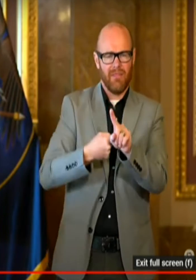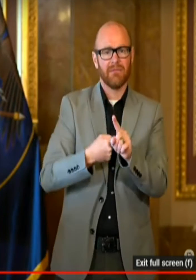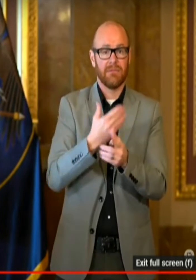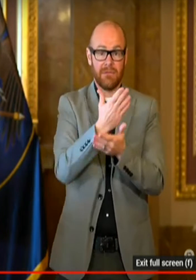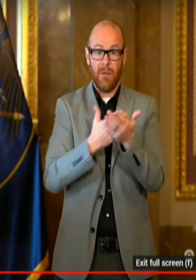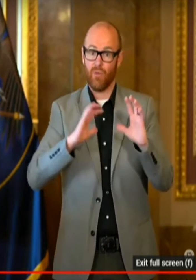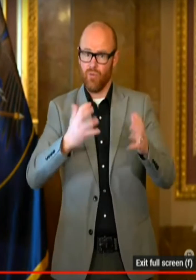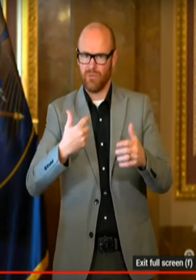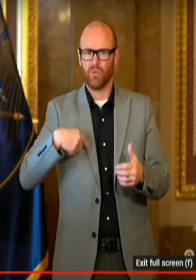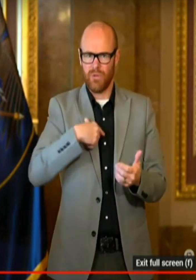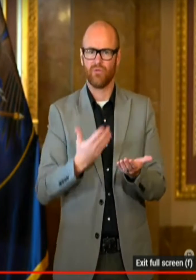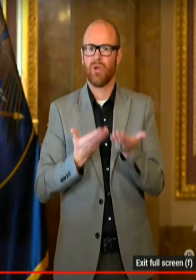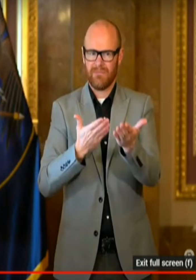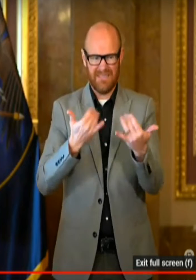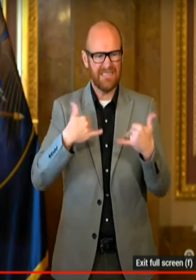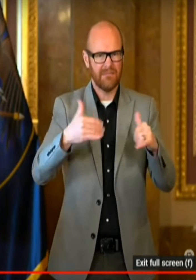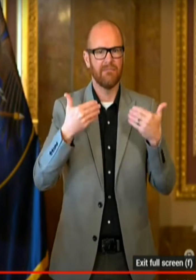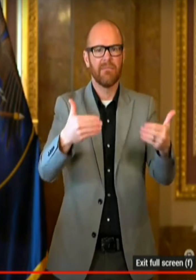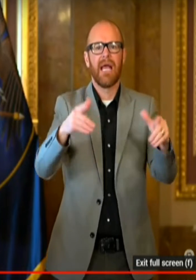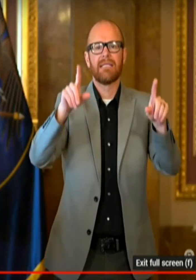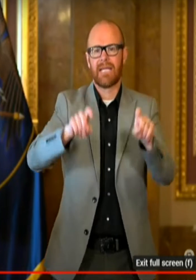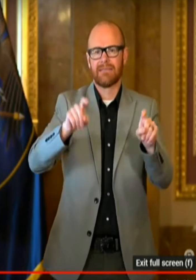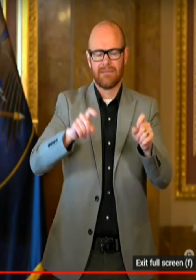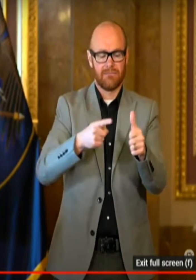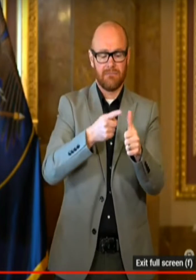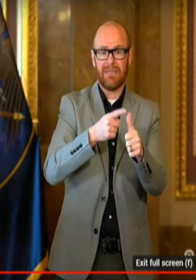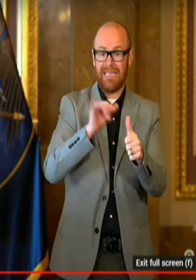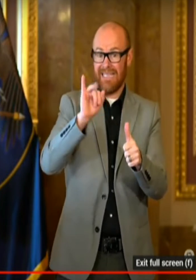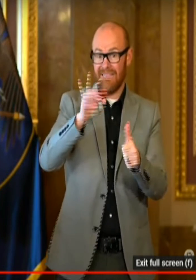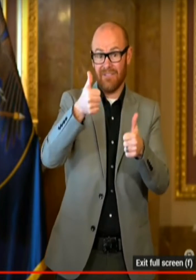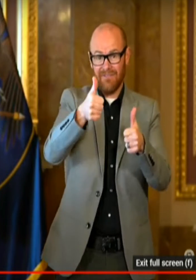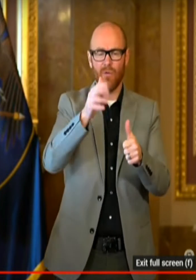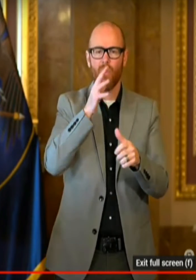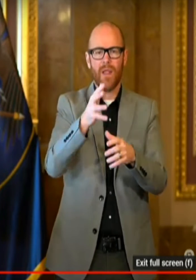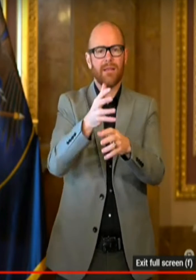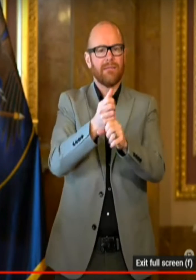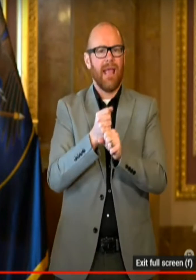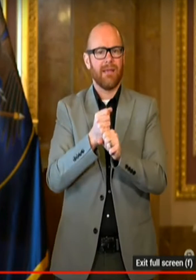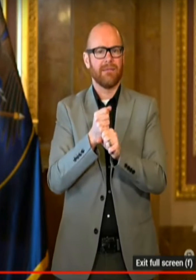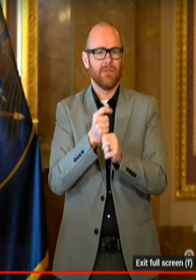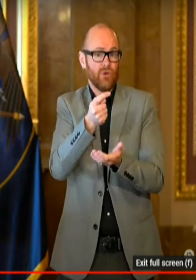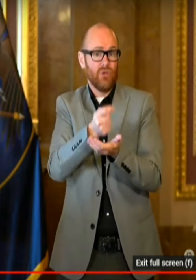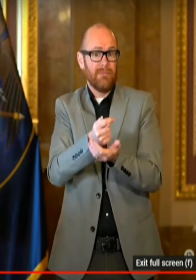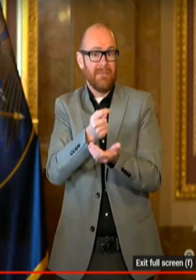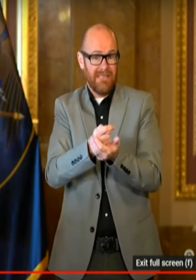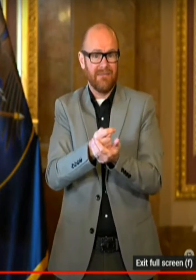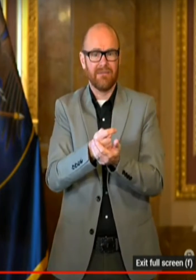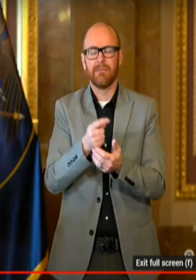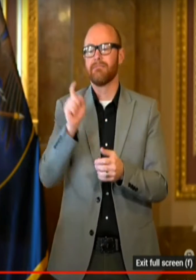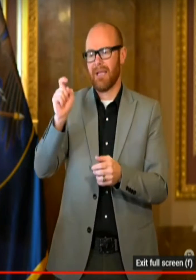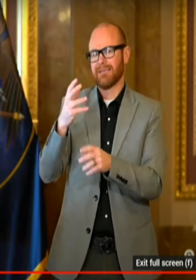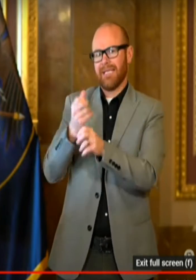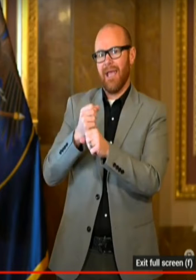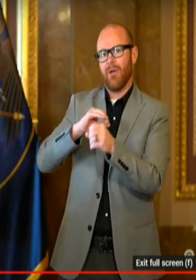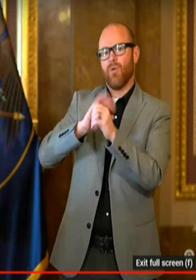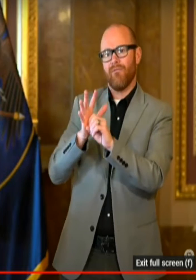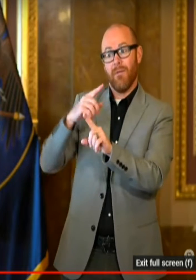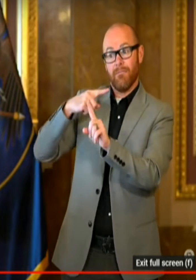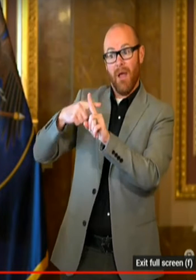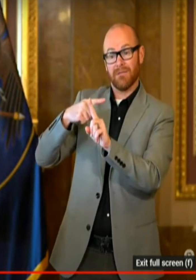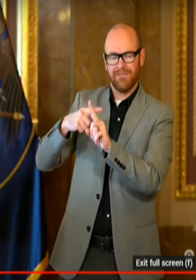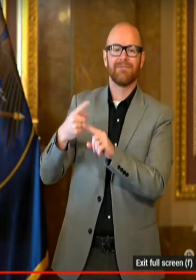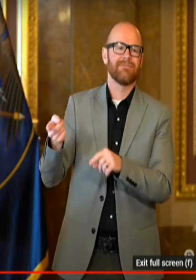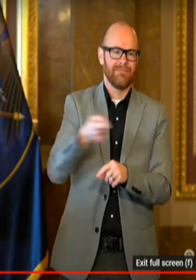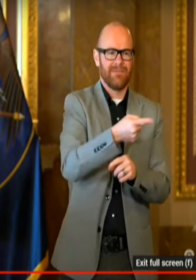recommend get testing. People who would benefit from treatment and need that positive test result. So we would still encourage them to get tested.